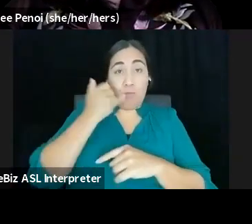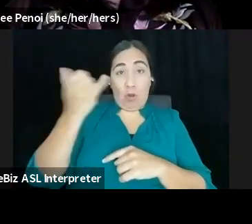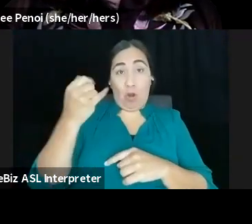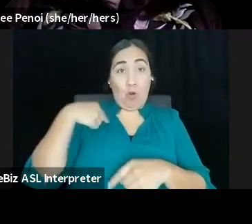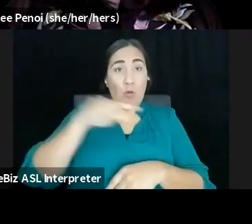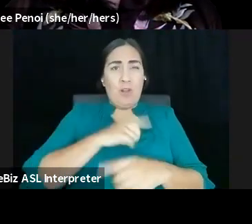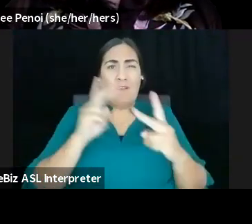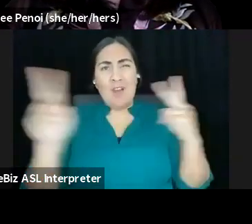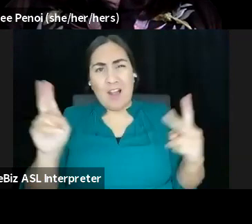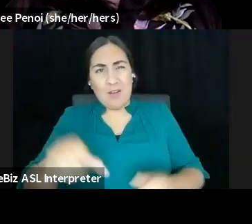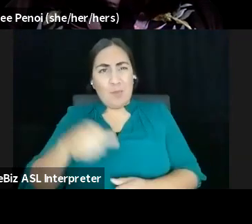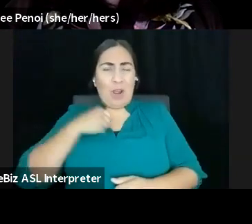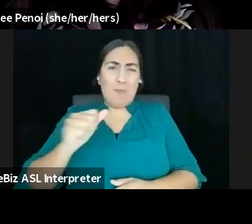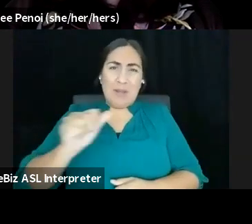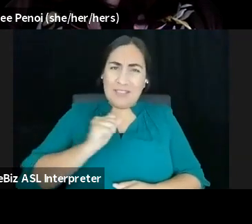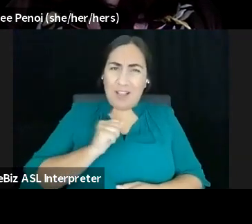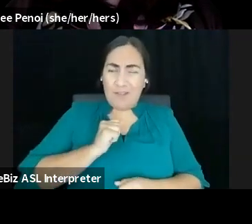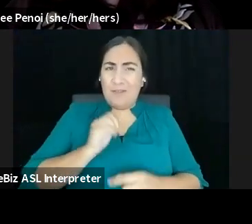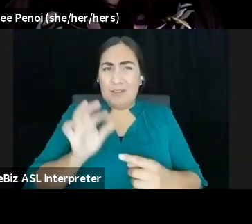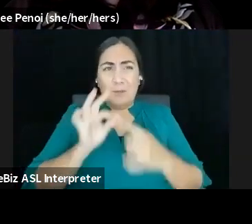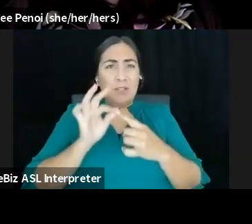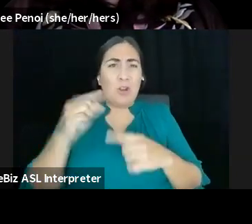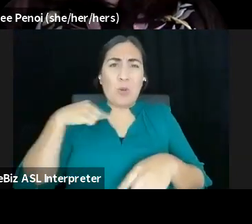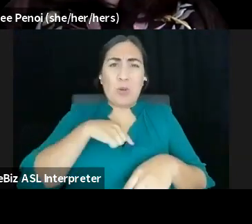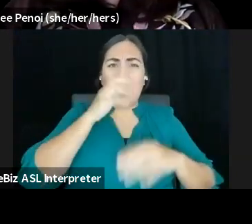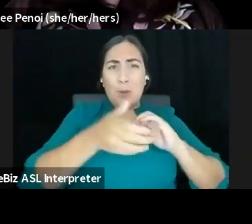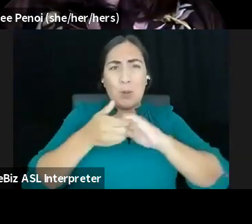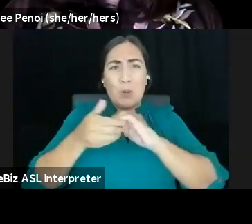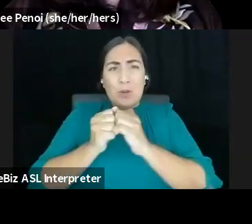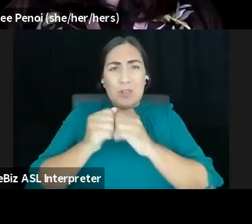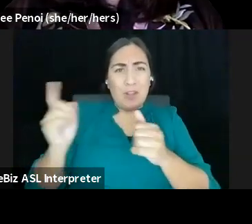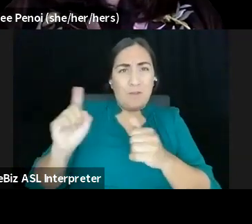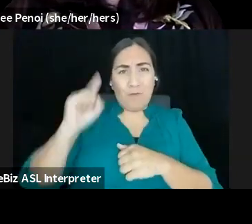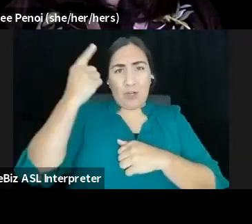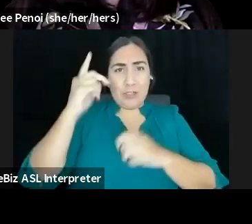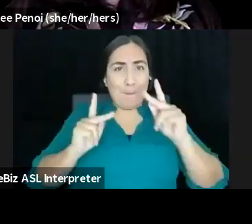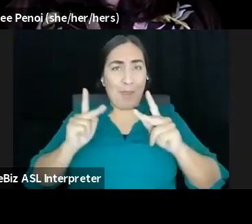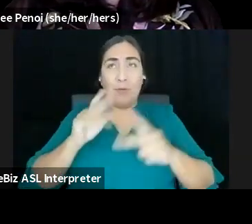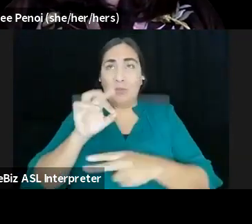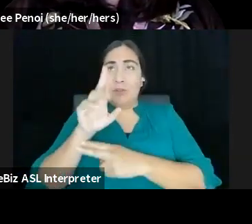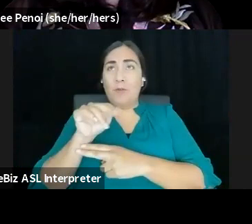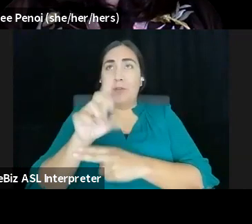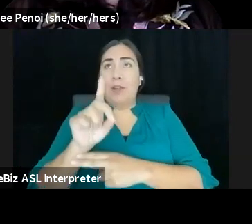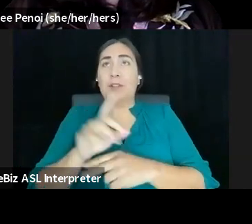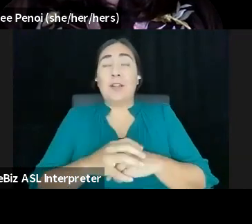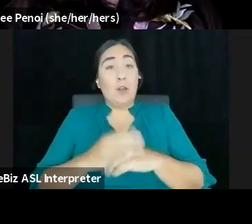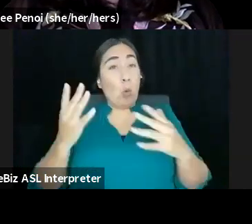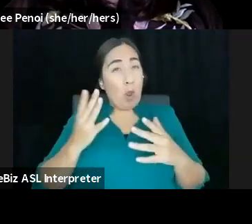myself especially, to partner with First Peoples Fund. So what they do, they do a lot of things. They are